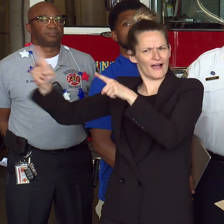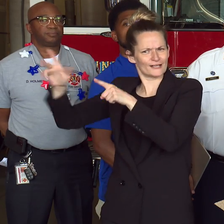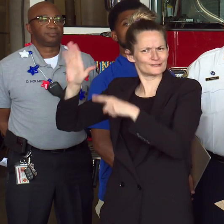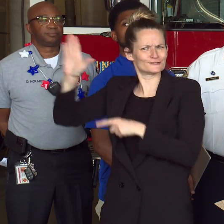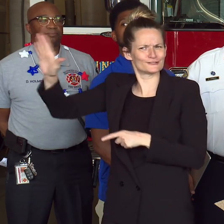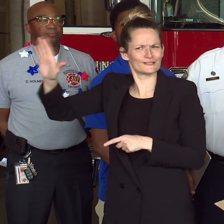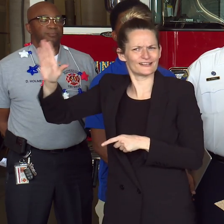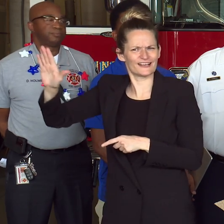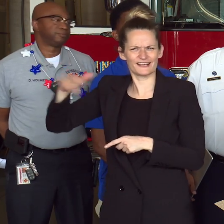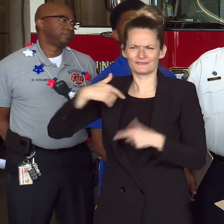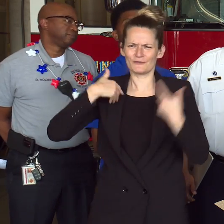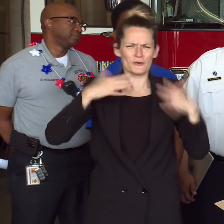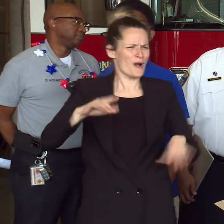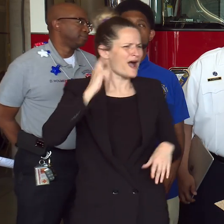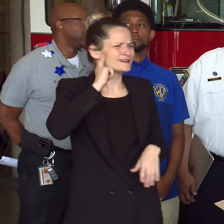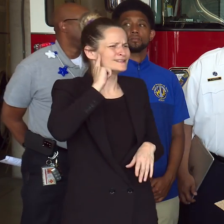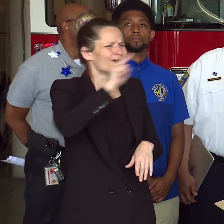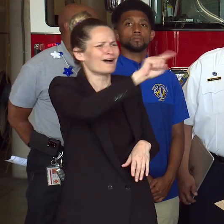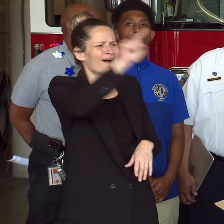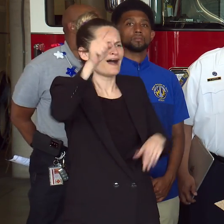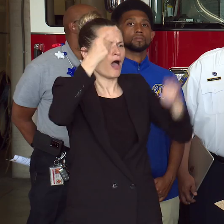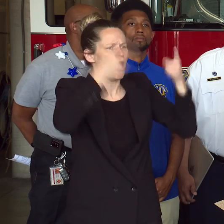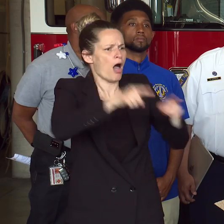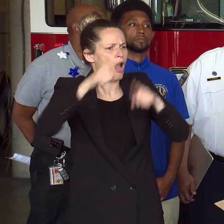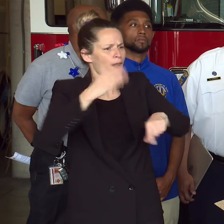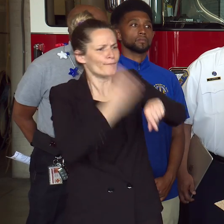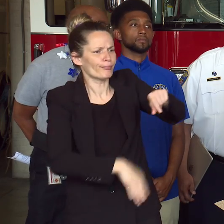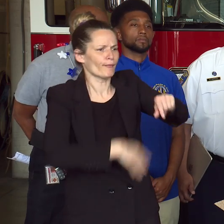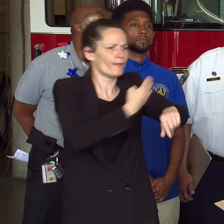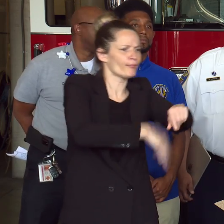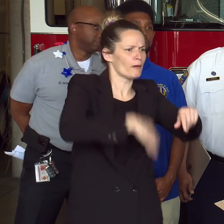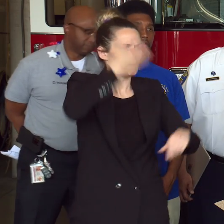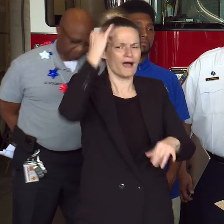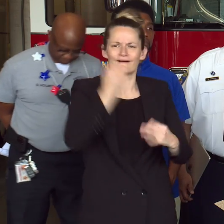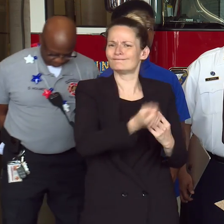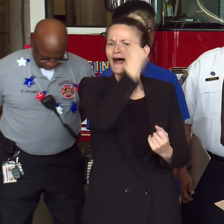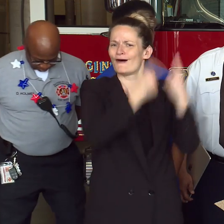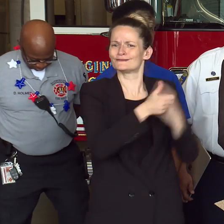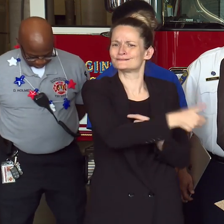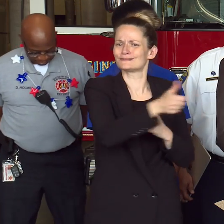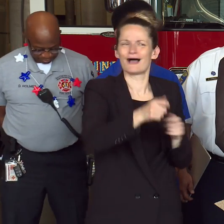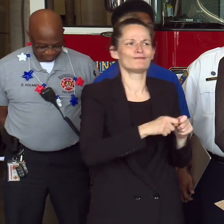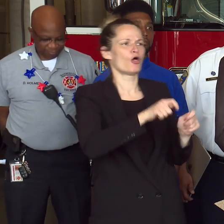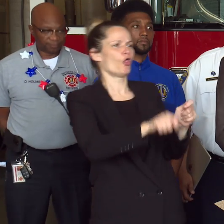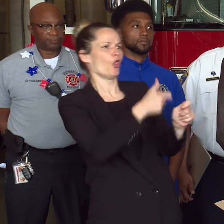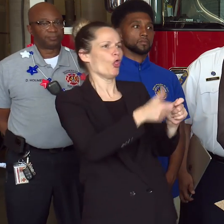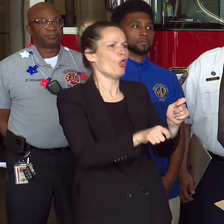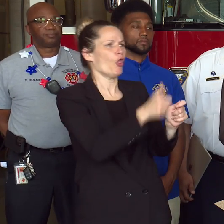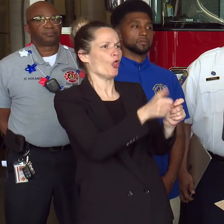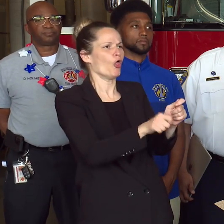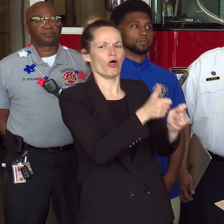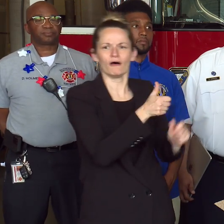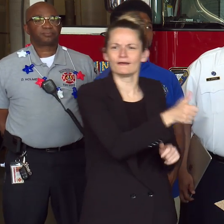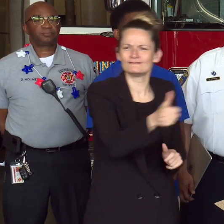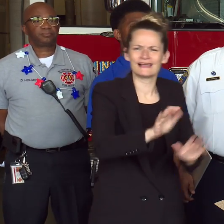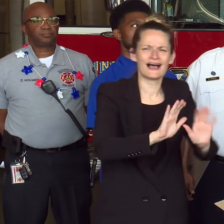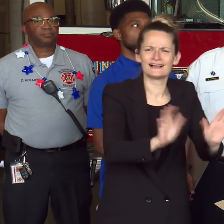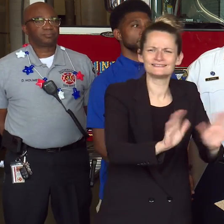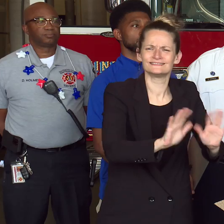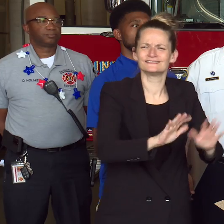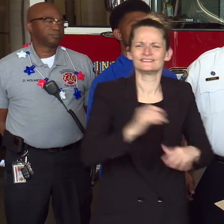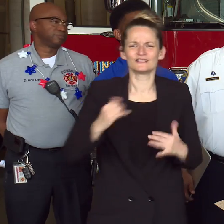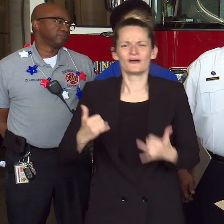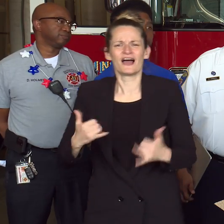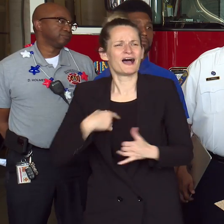Somebody had their hand blown off or they have these burns because they're using the fireworks, what the president's, Mosby said, in the backyard, in the